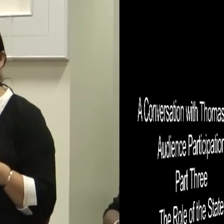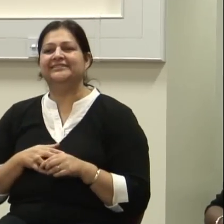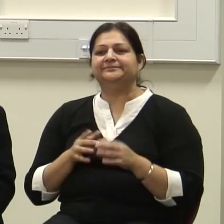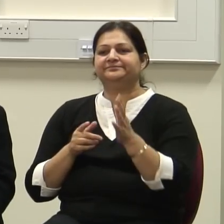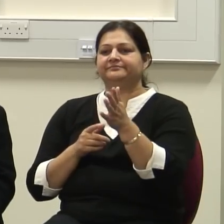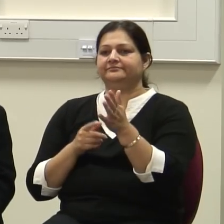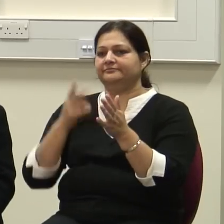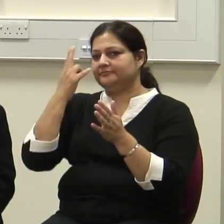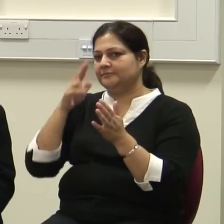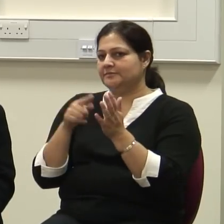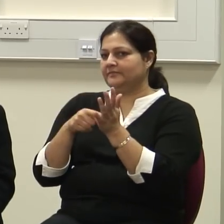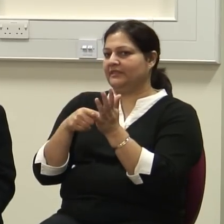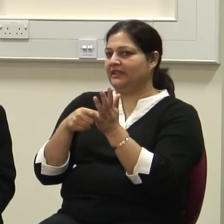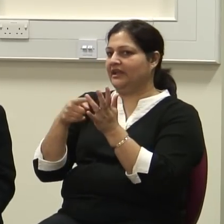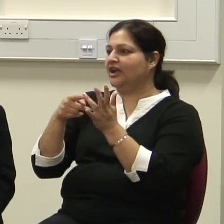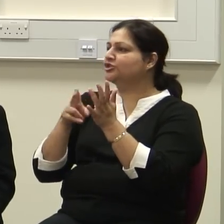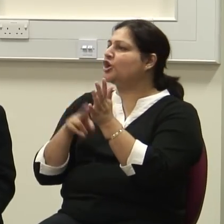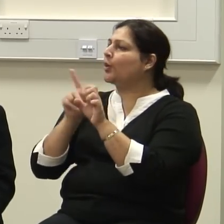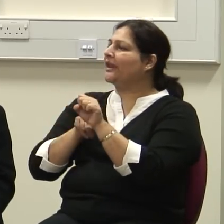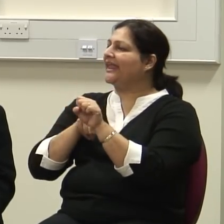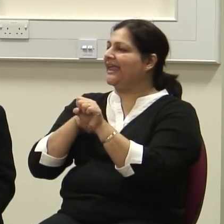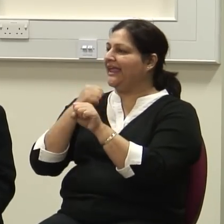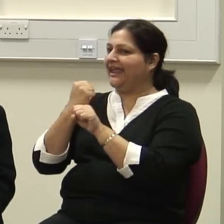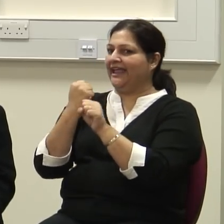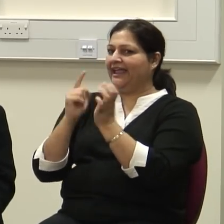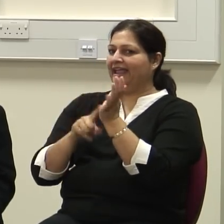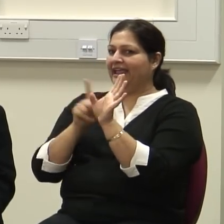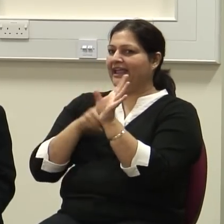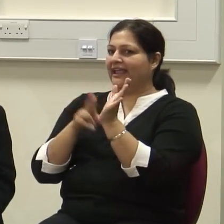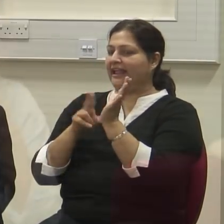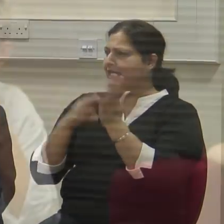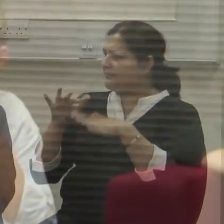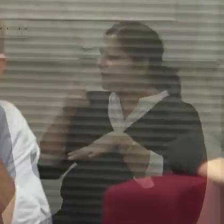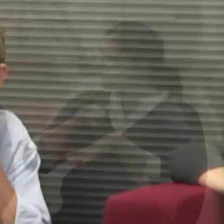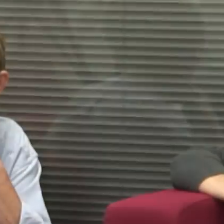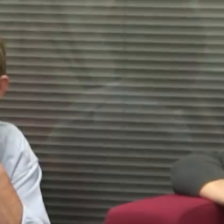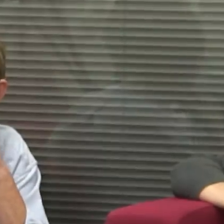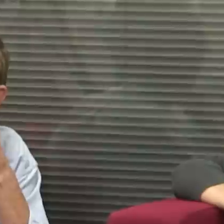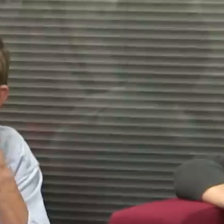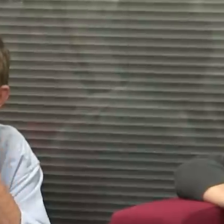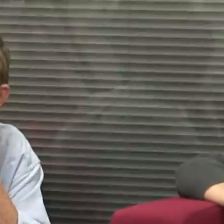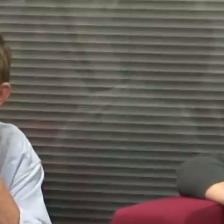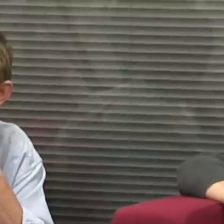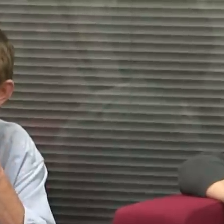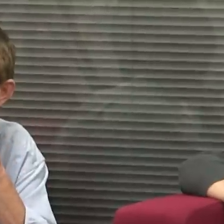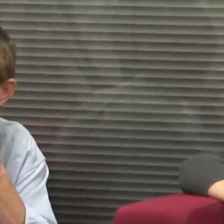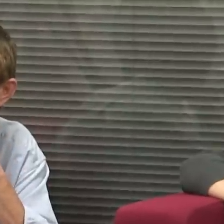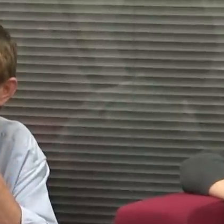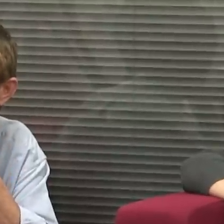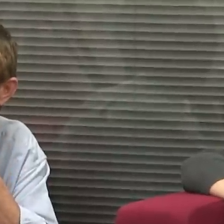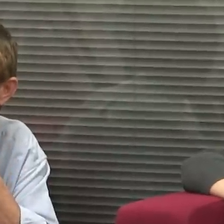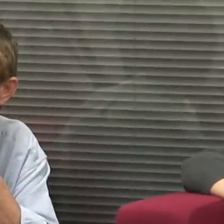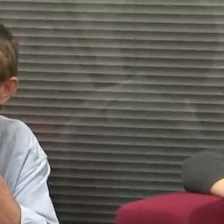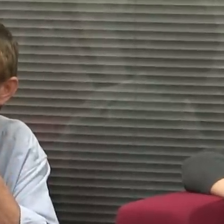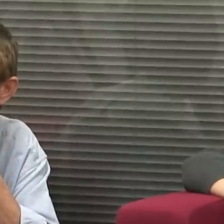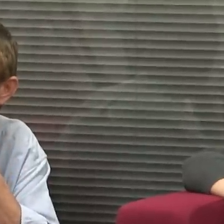My name is Tony Glynn and I've needed to use metal oil services for many, many years. And I was just wondering what do you think of our National